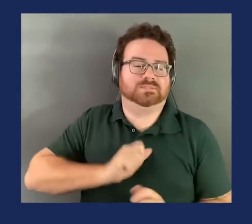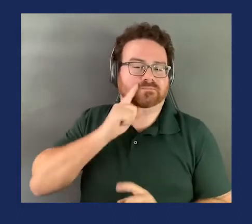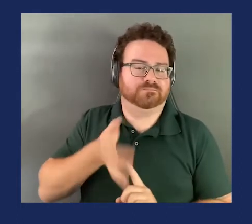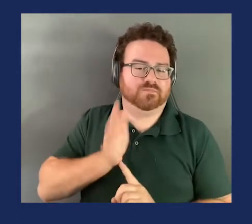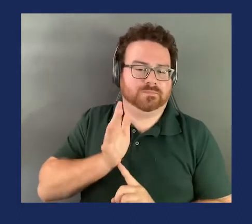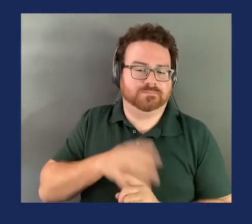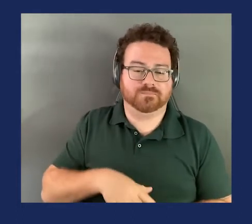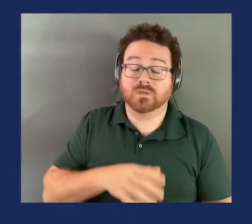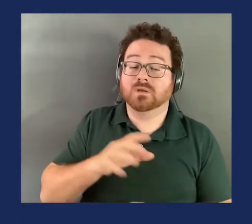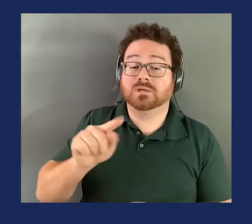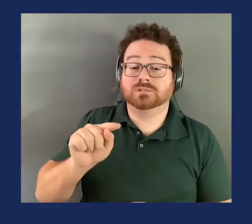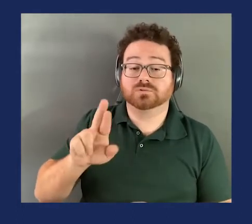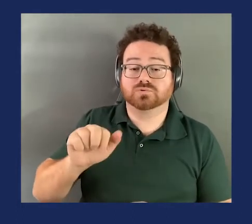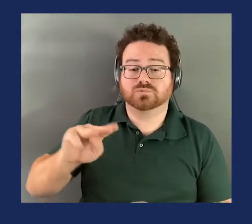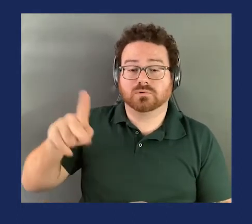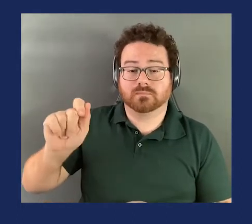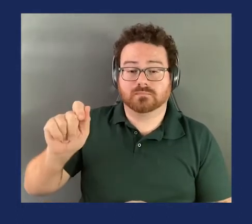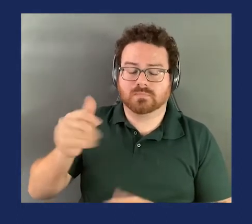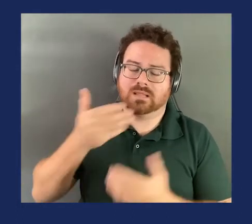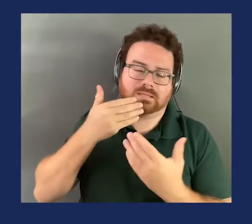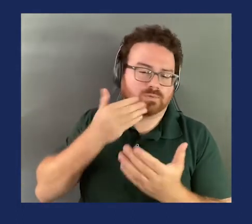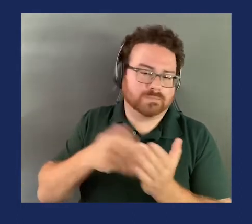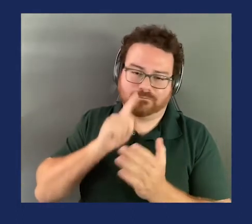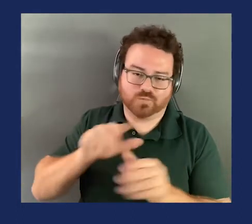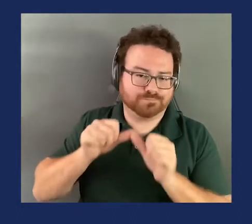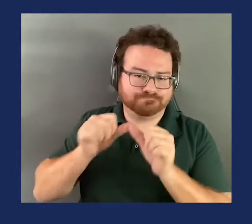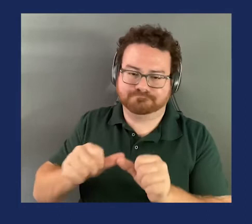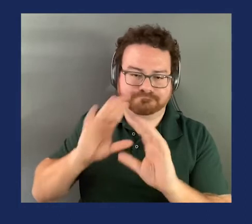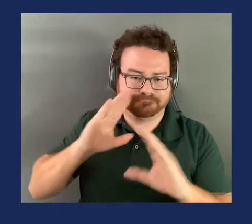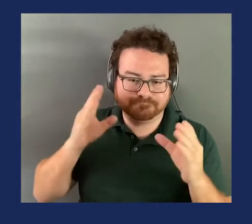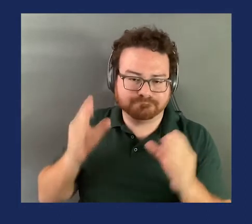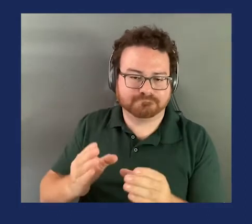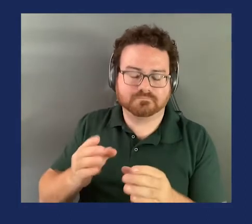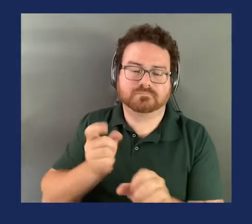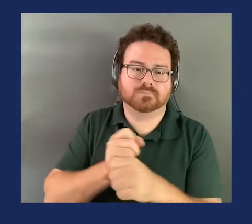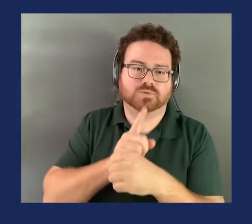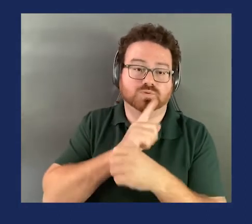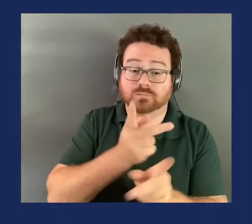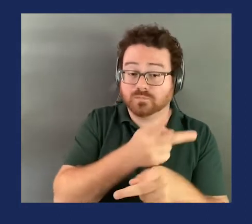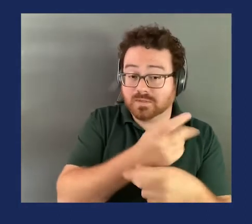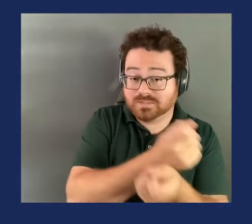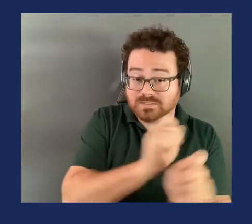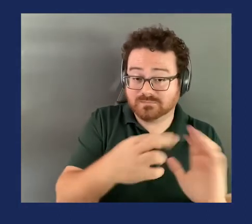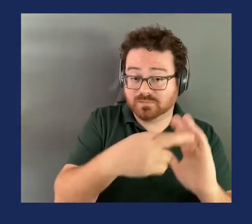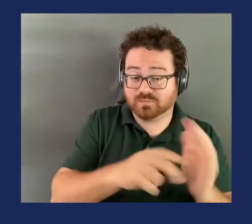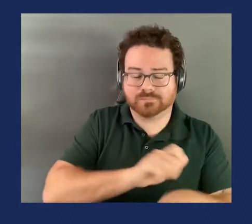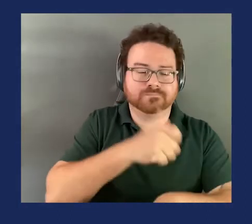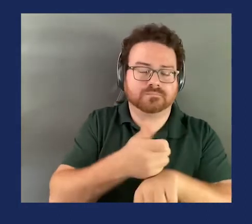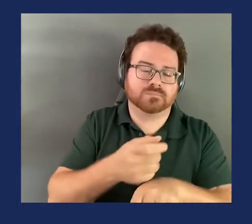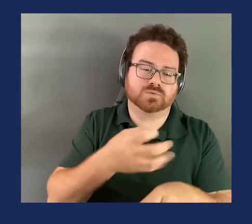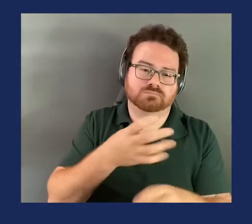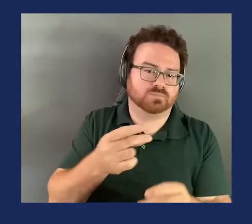Commissioner Trumka, once again, thank you for continuing your focus on ensuring product safety rules go into effect as quickly as